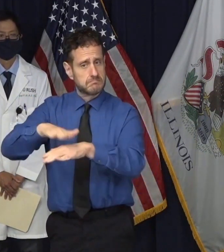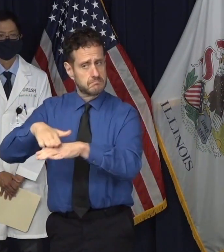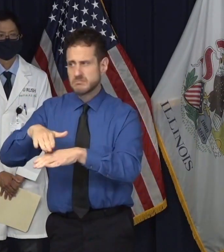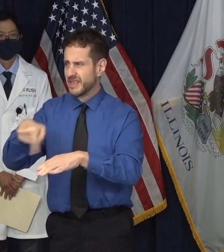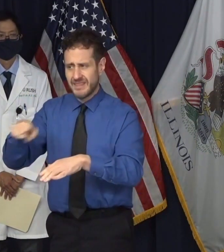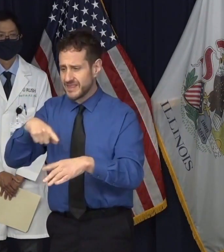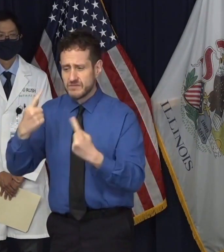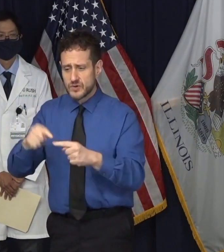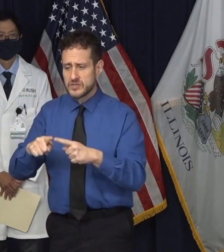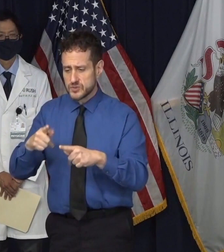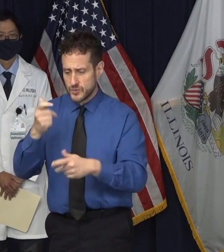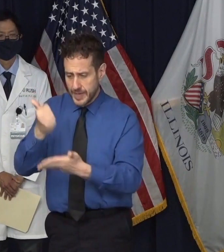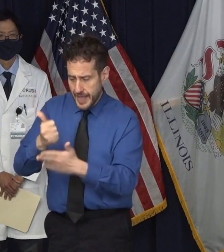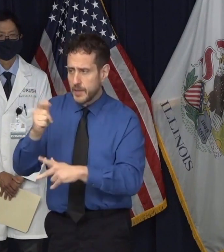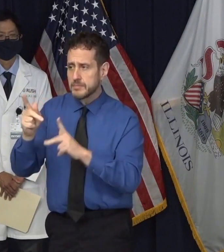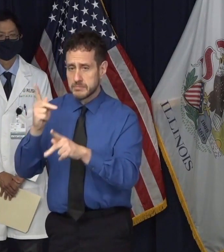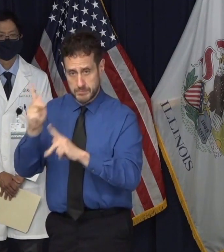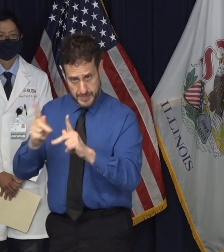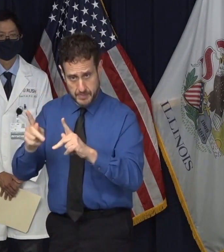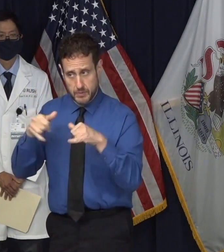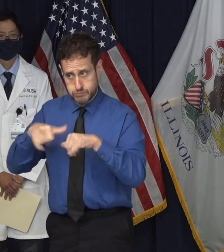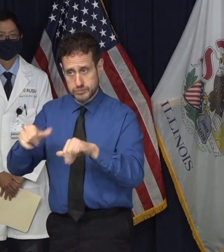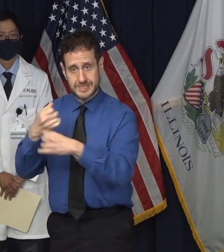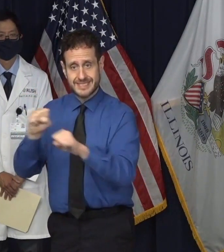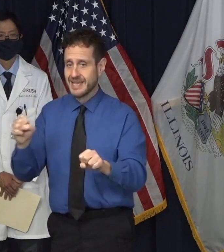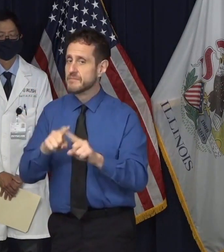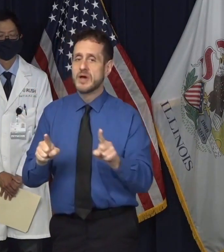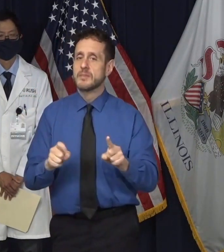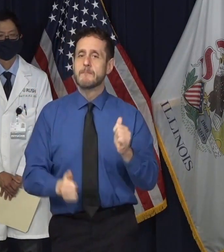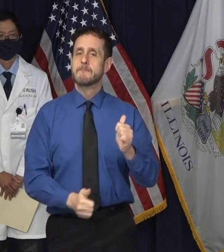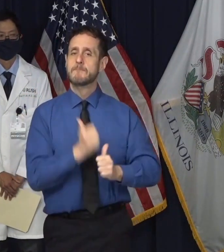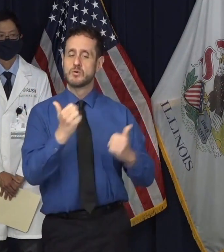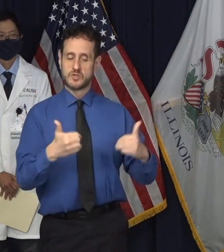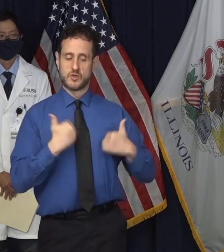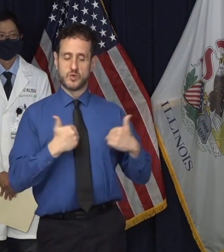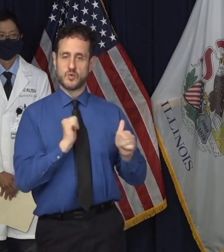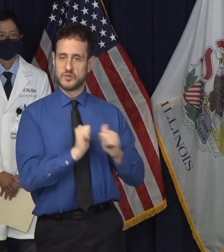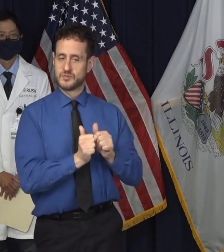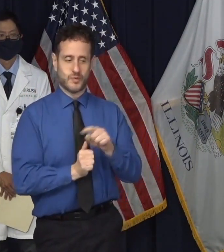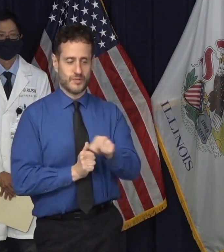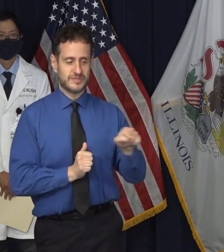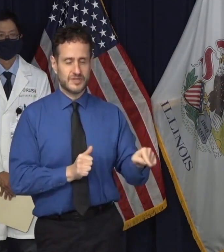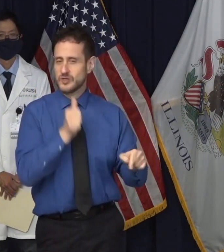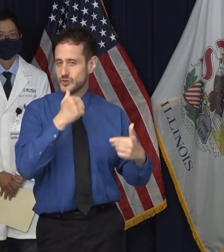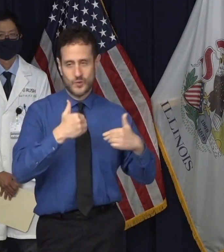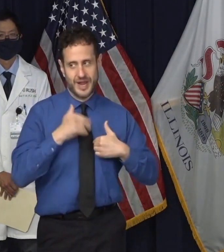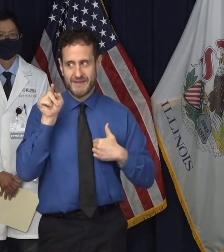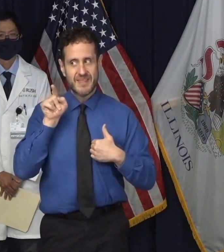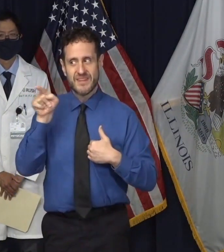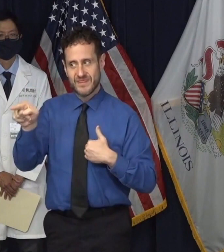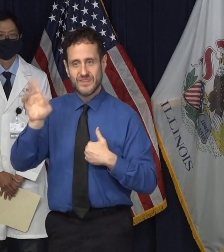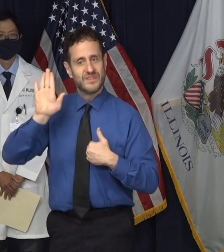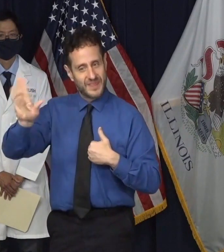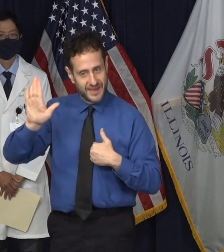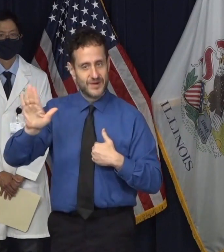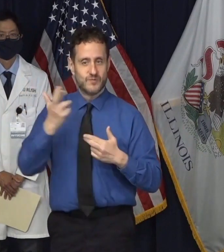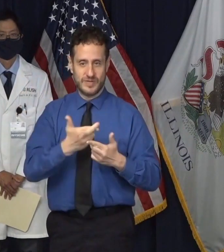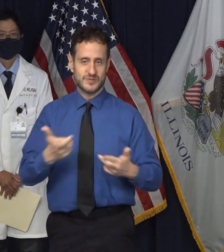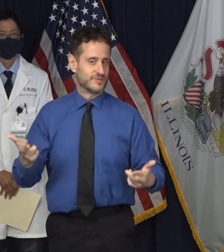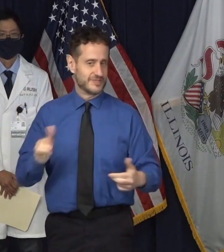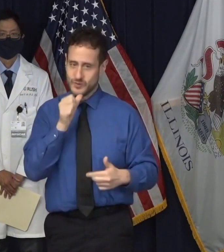been taken. That's not what's available to the vast majority of young people who play sports in Illinois.